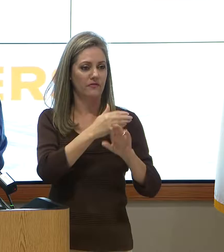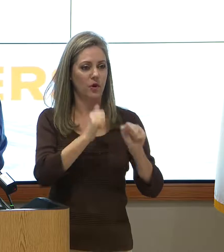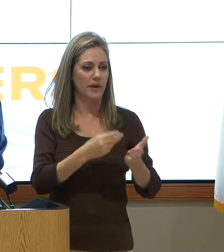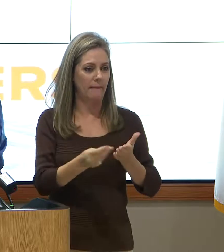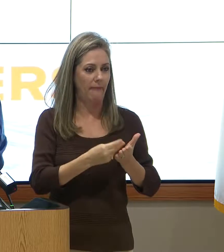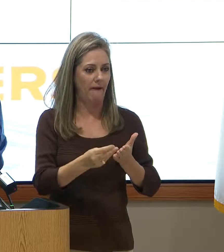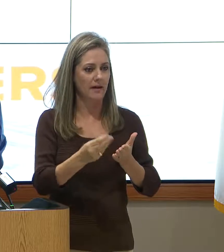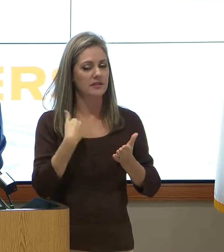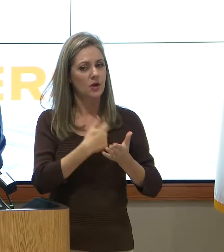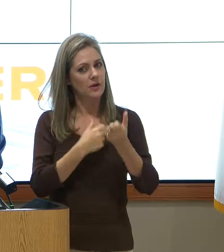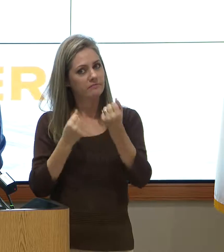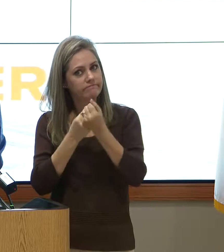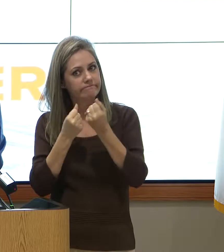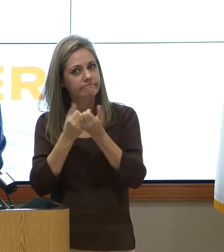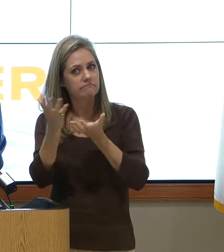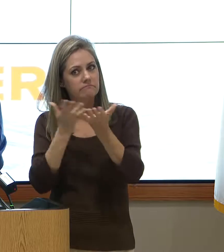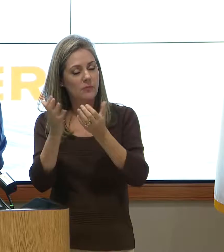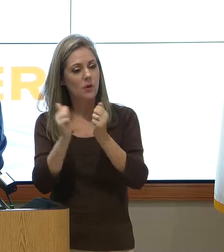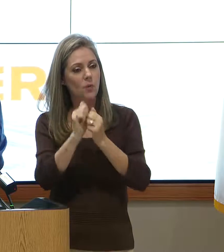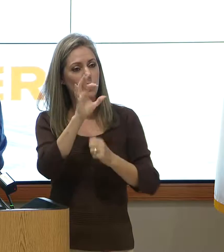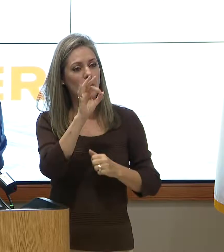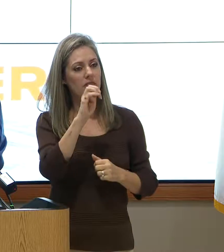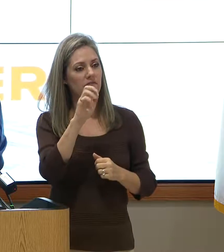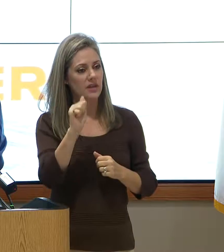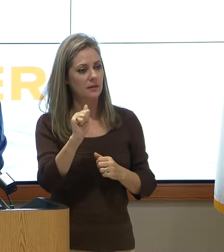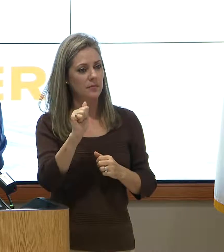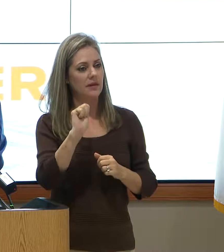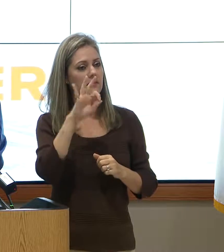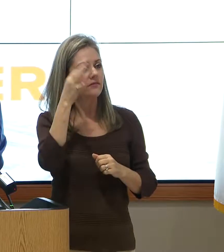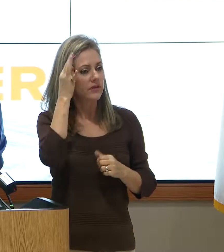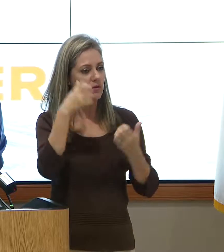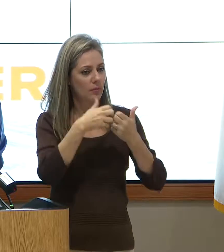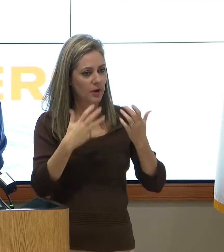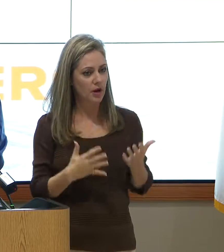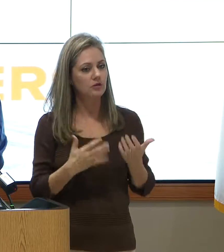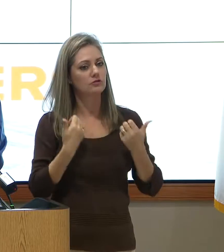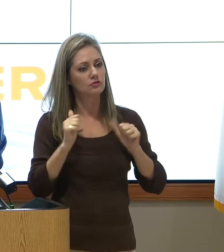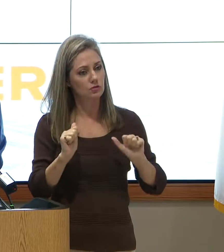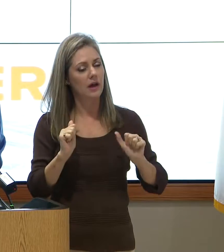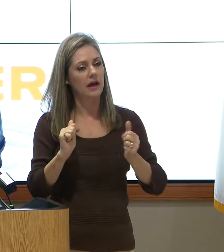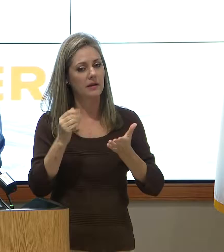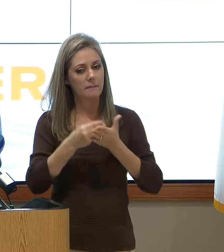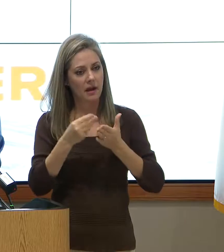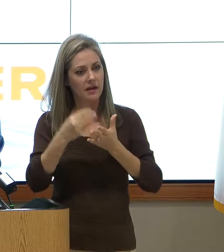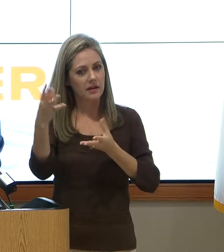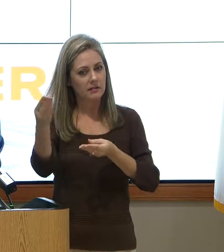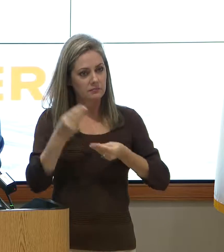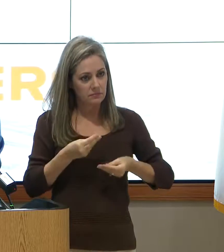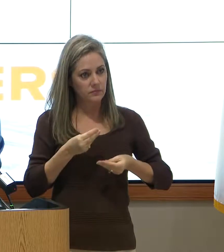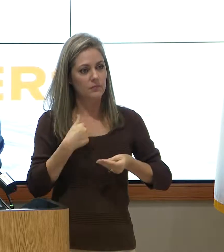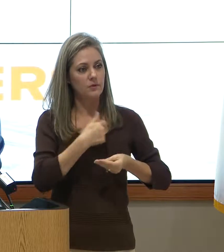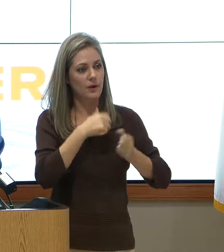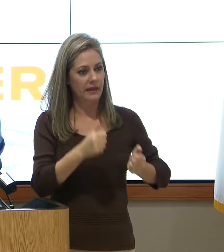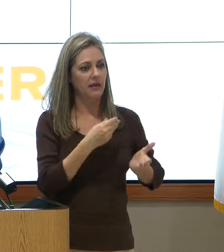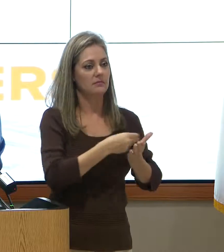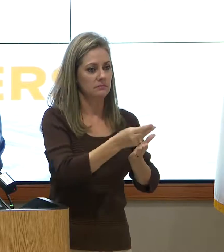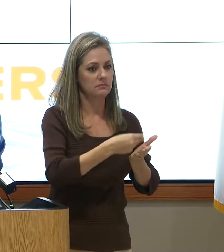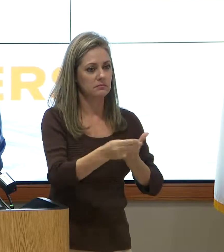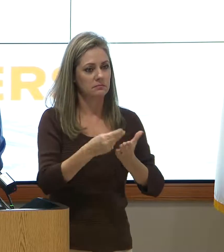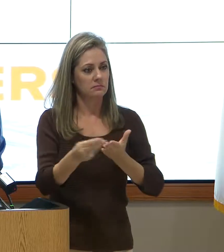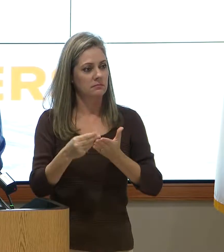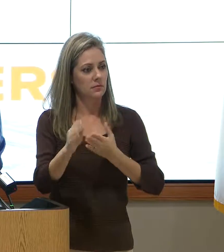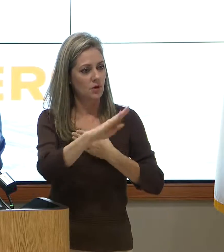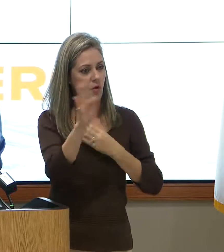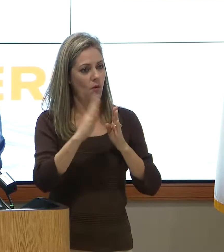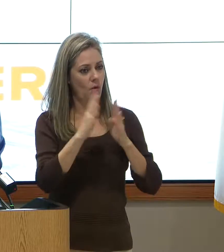very strongly with FEMA and our federal partners to try to make immediate funding available for these buyouts so that we can conduct these buyouts and